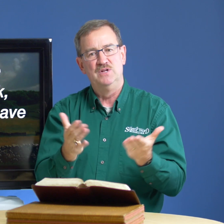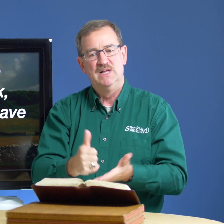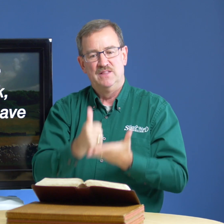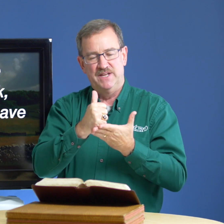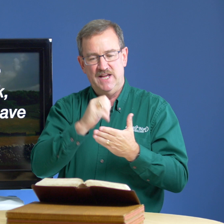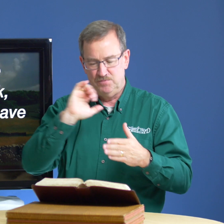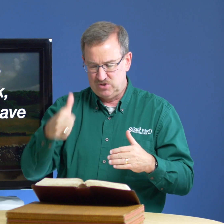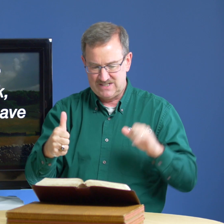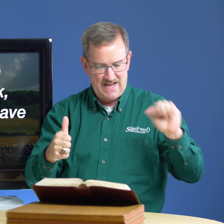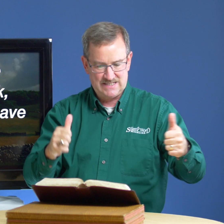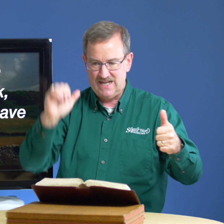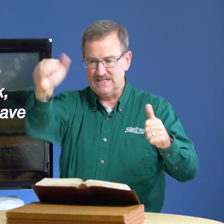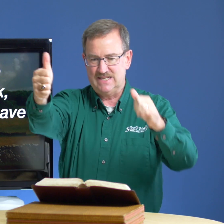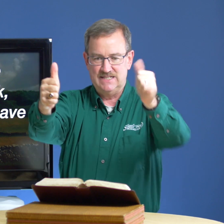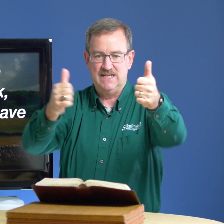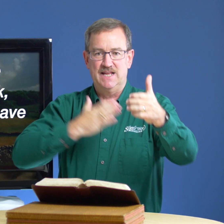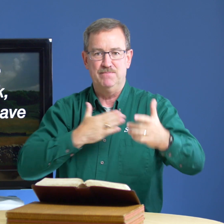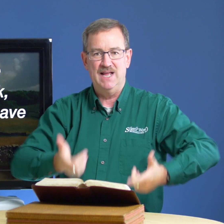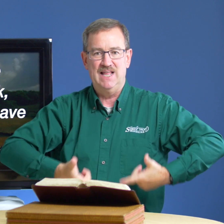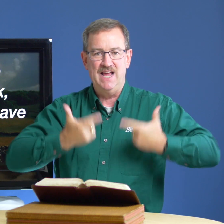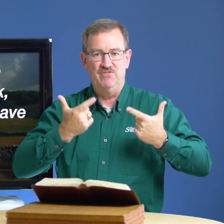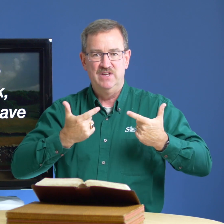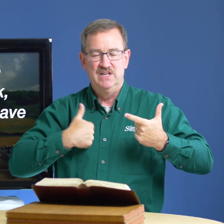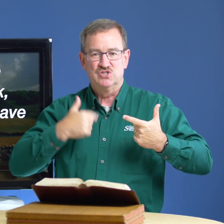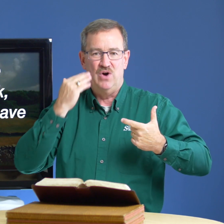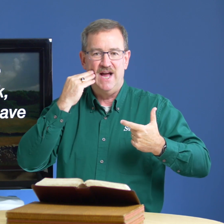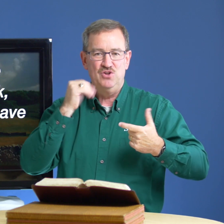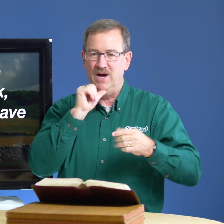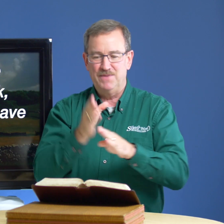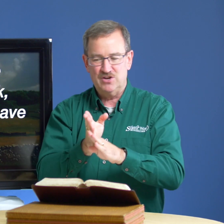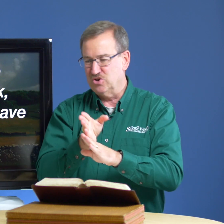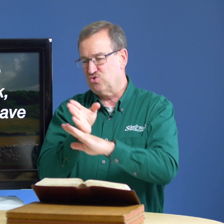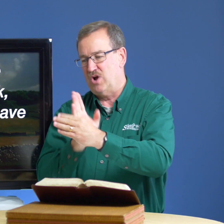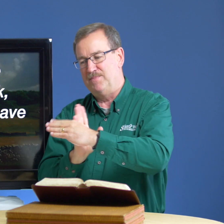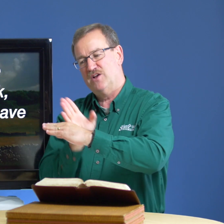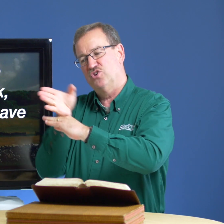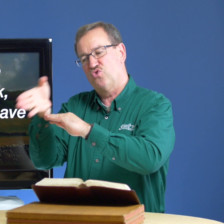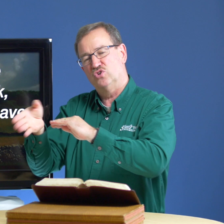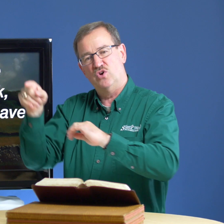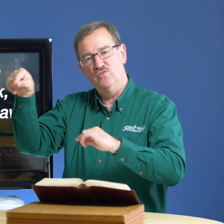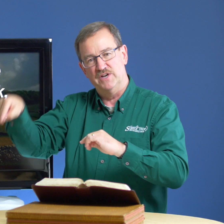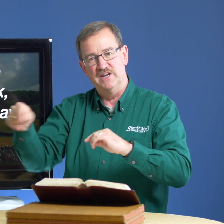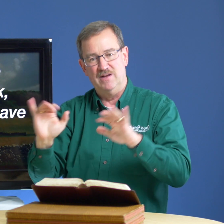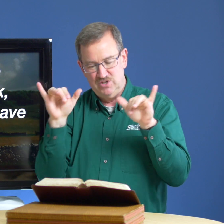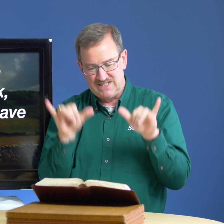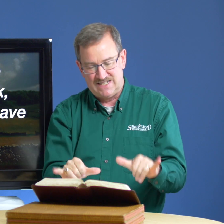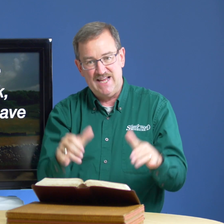that helped to set set set set in my life so i knew i'm not going to i'm not going to cross over here i'm going to stay